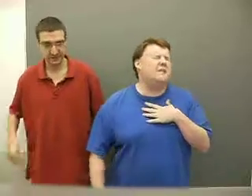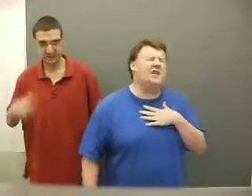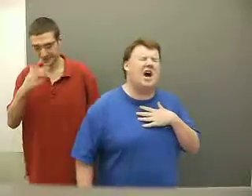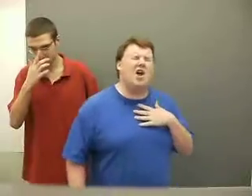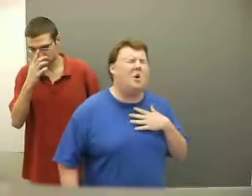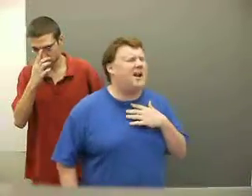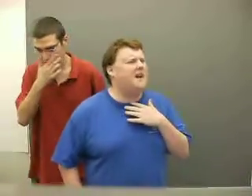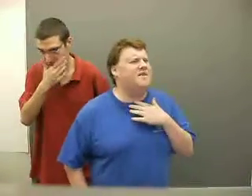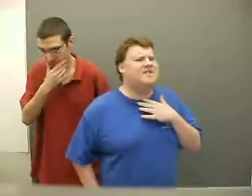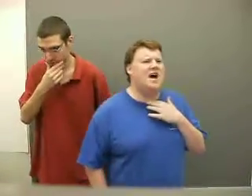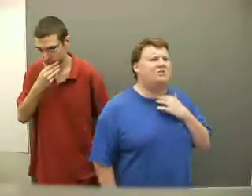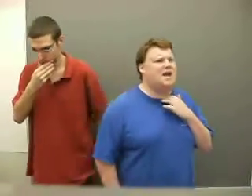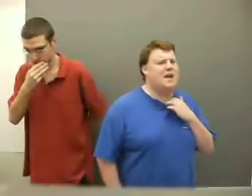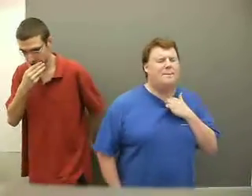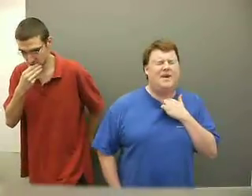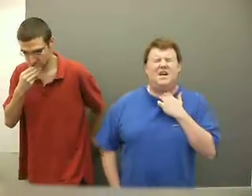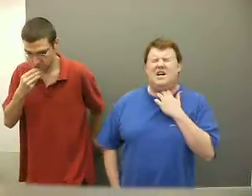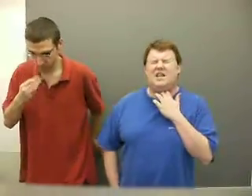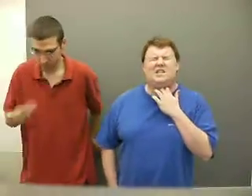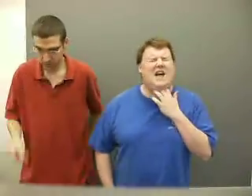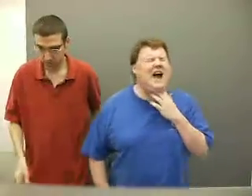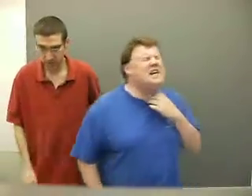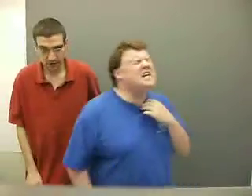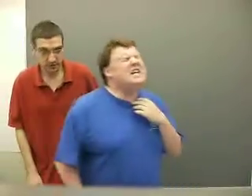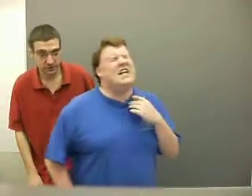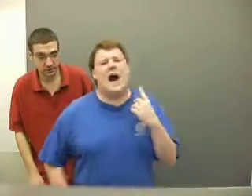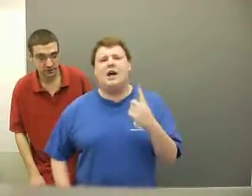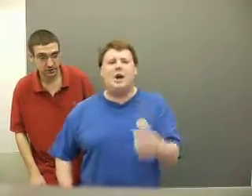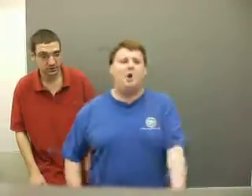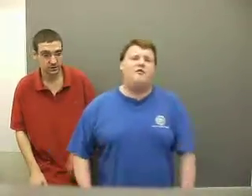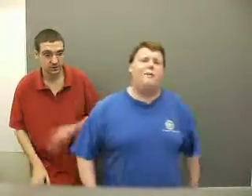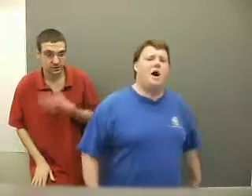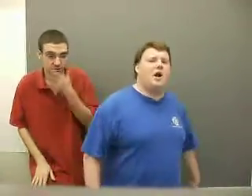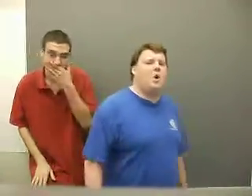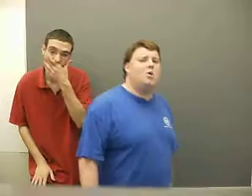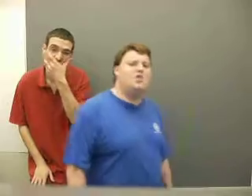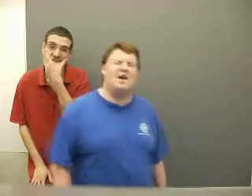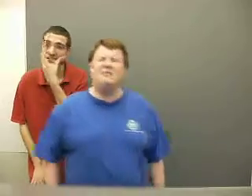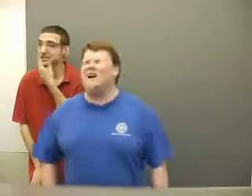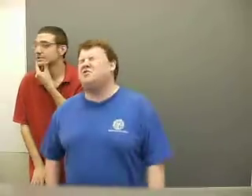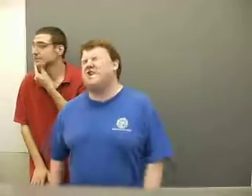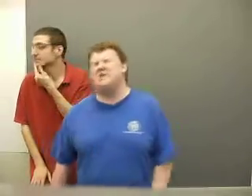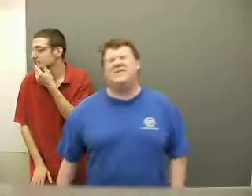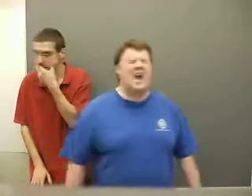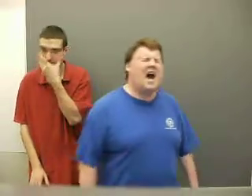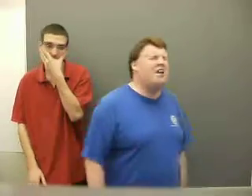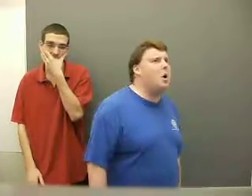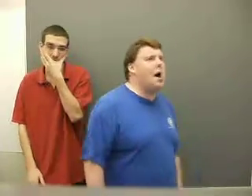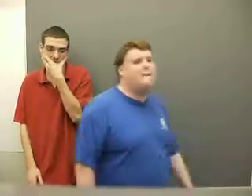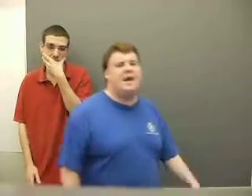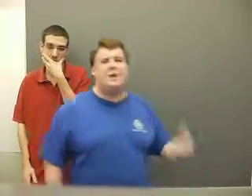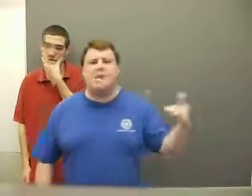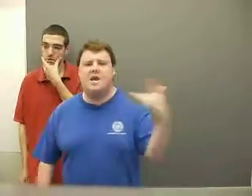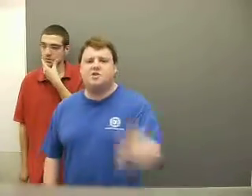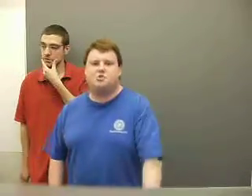and y'all know I never sound late because I gotta go for my goals and my dreams and I know I'll make it mainstream